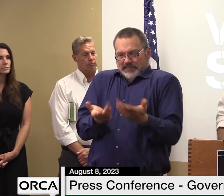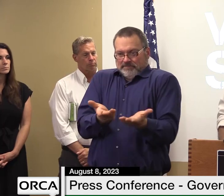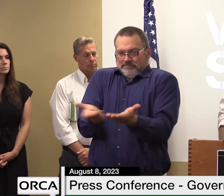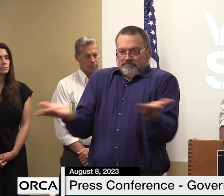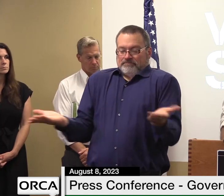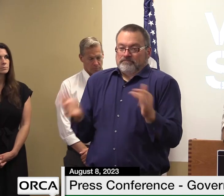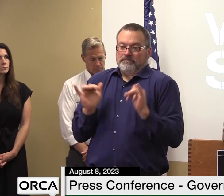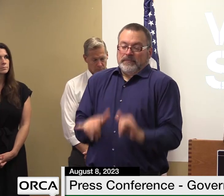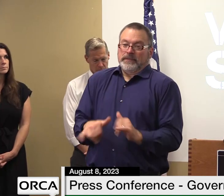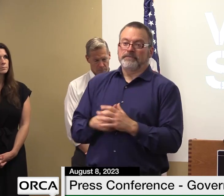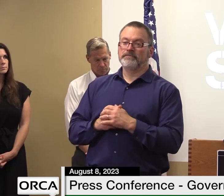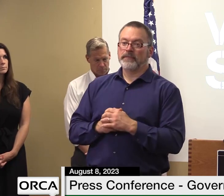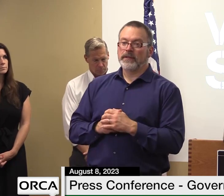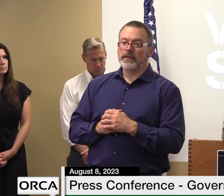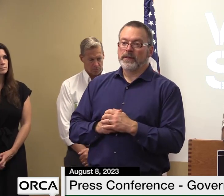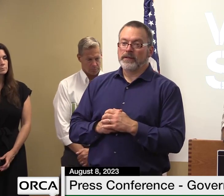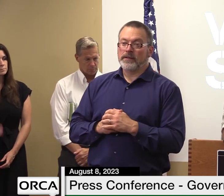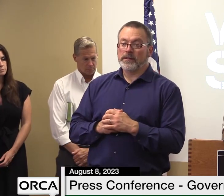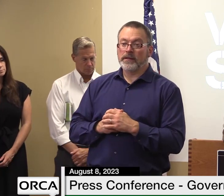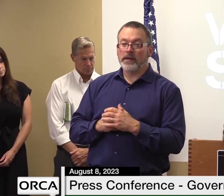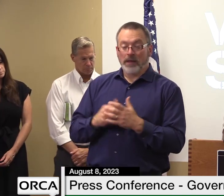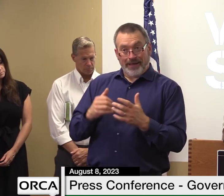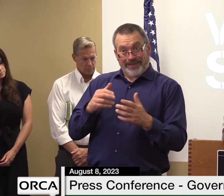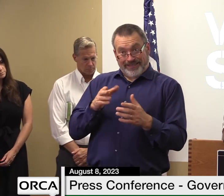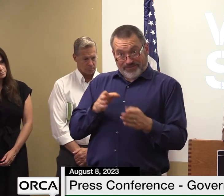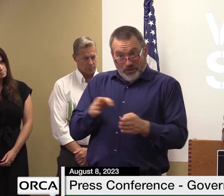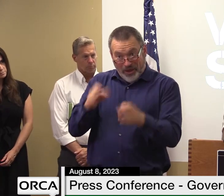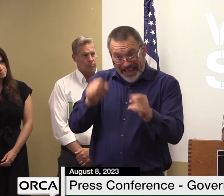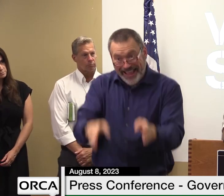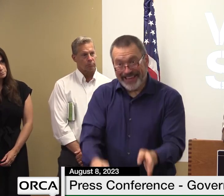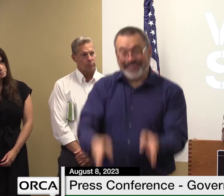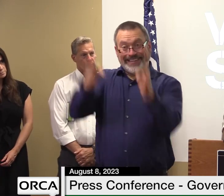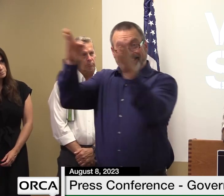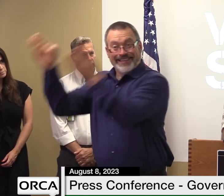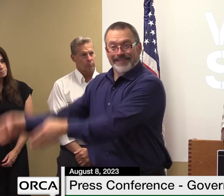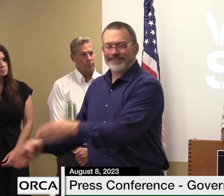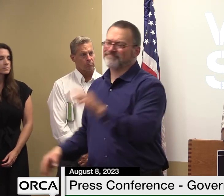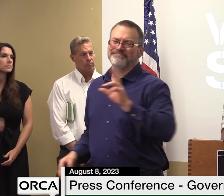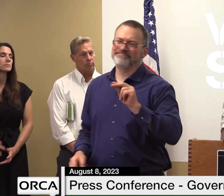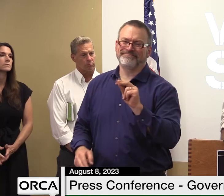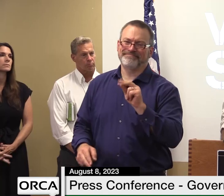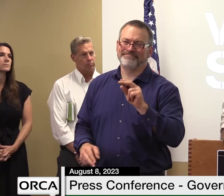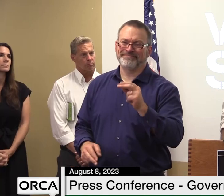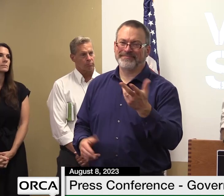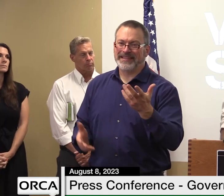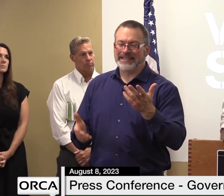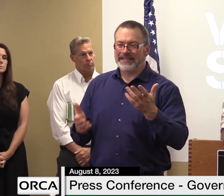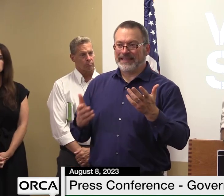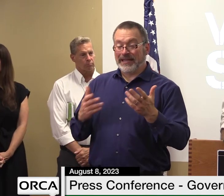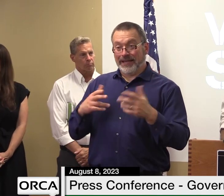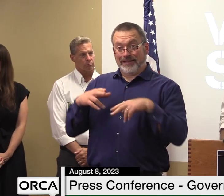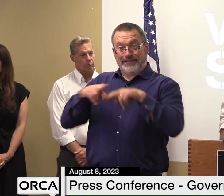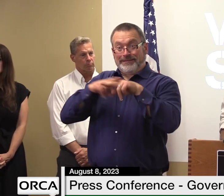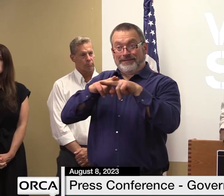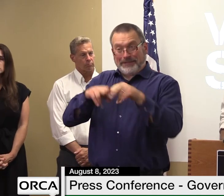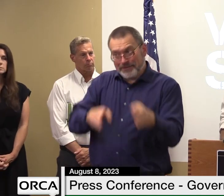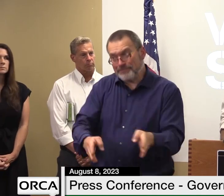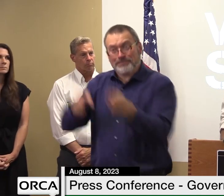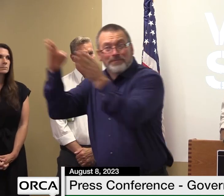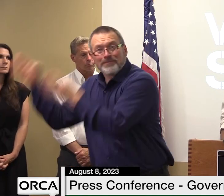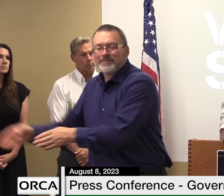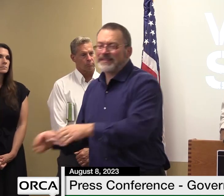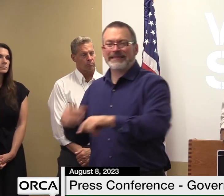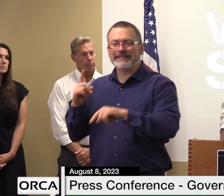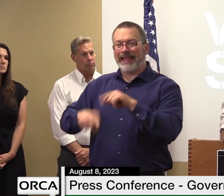we're we're not going to move the road we're not going to move the rail trail but we've heard this before you know especially new england